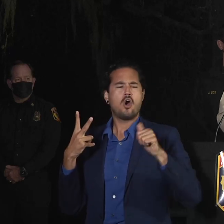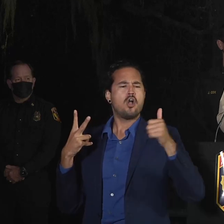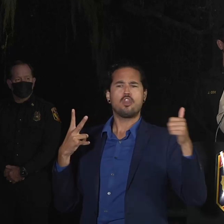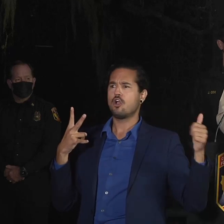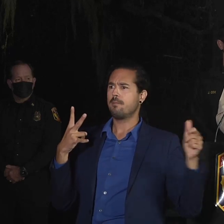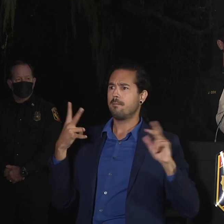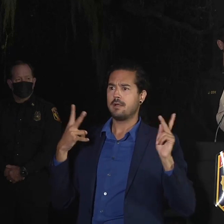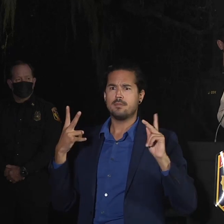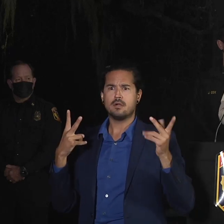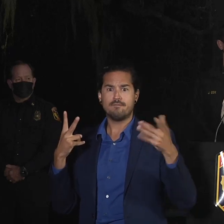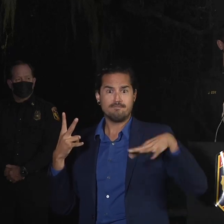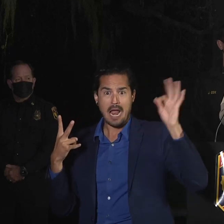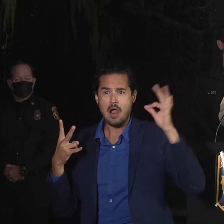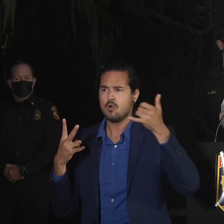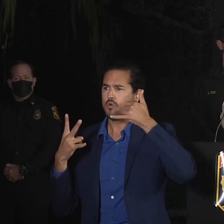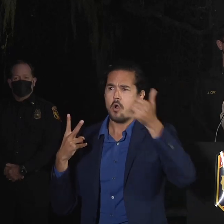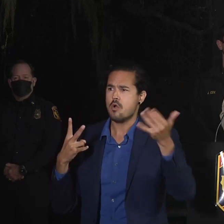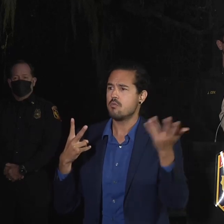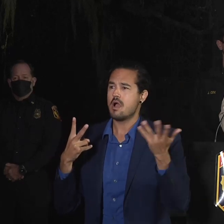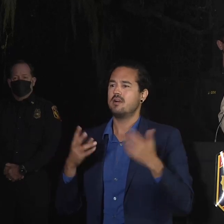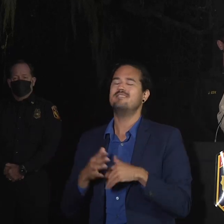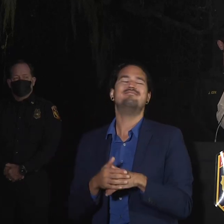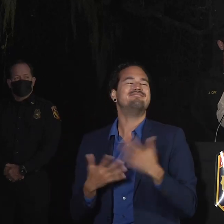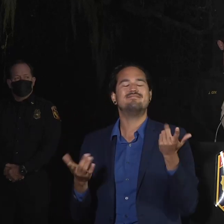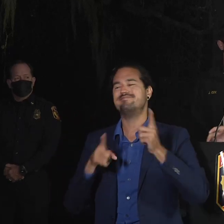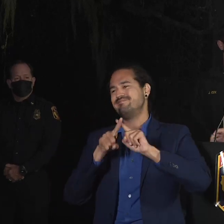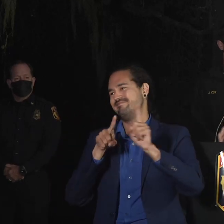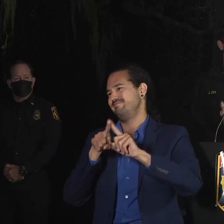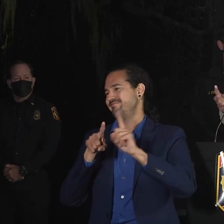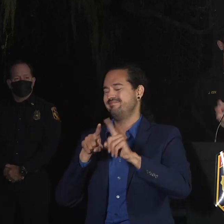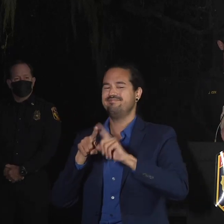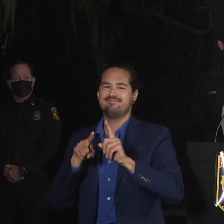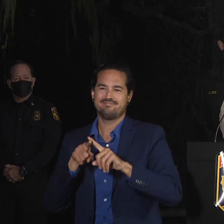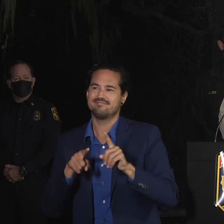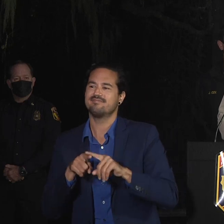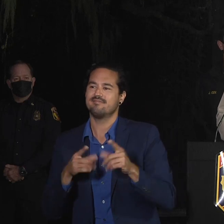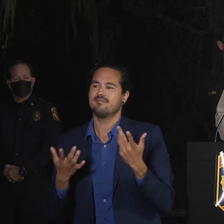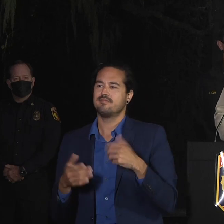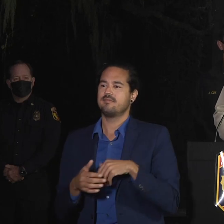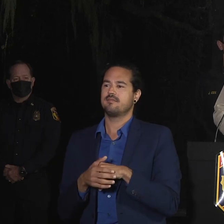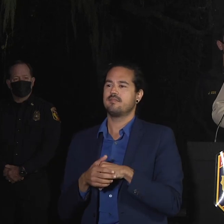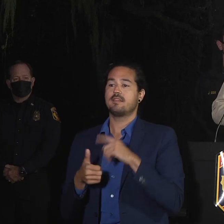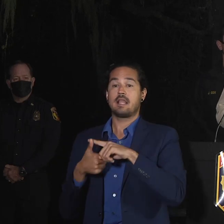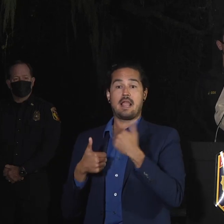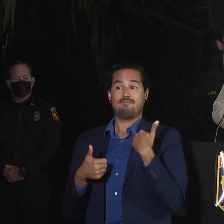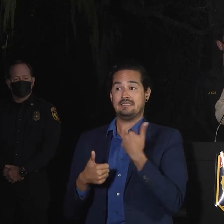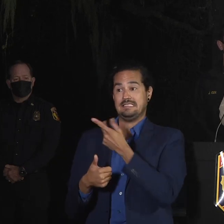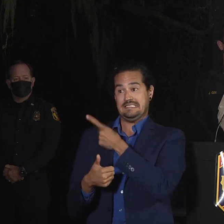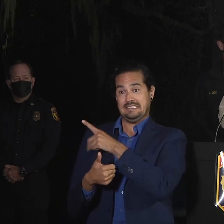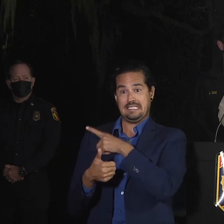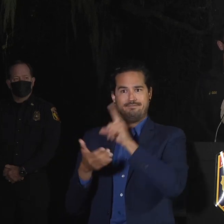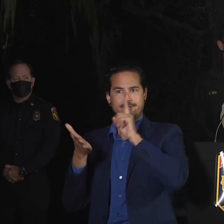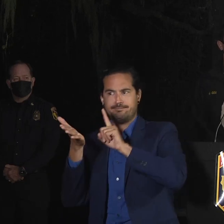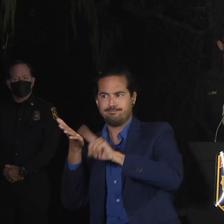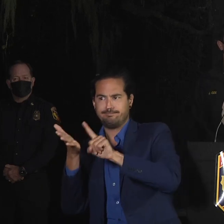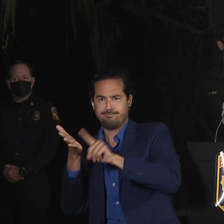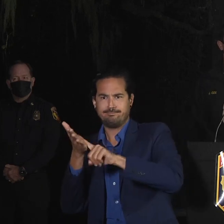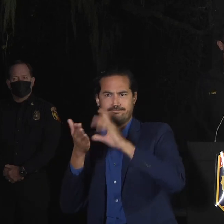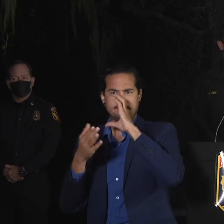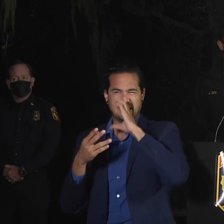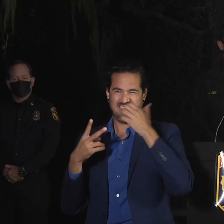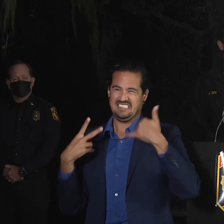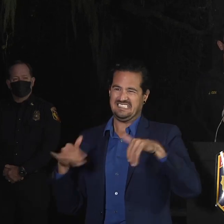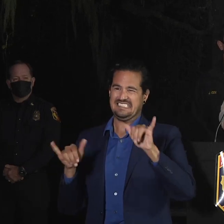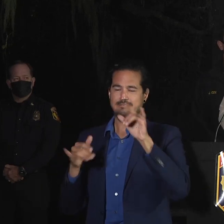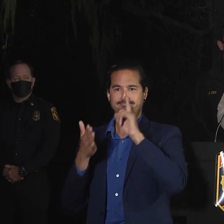You know, as I mentioned, we had detectives working on those, and we'll continue to work right now. Again, we have two. And I'll just reiterate again, if you haven't heard